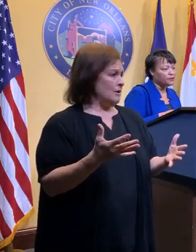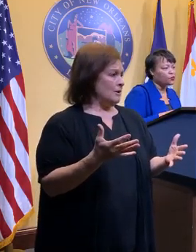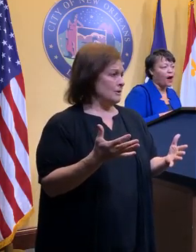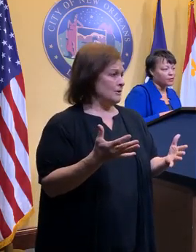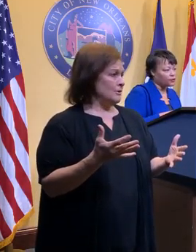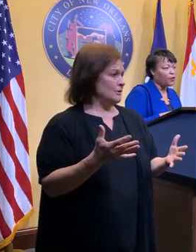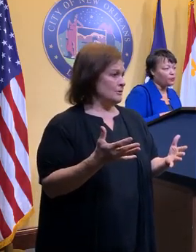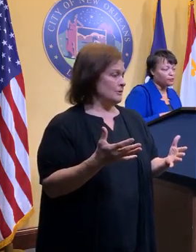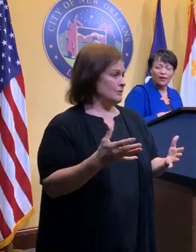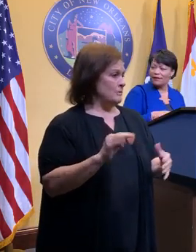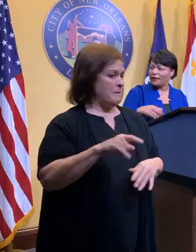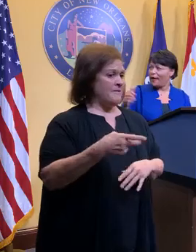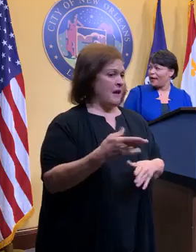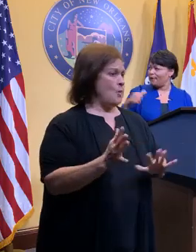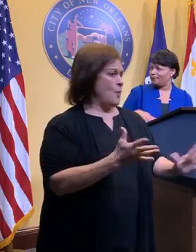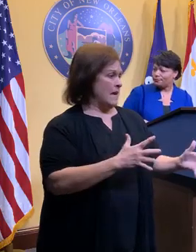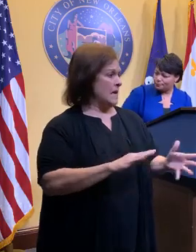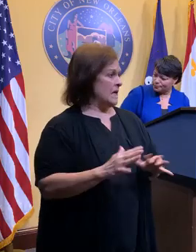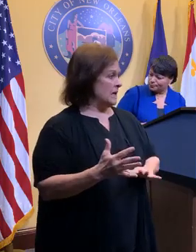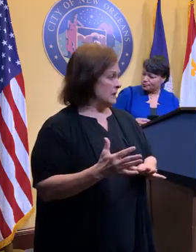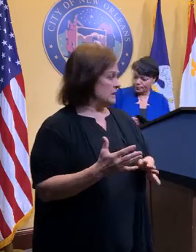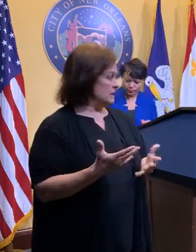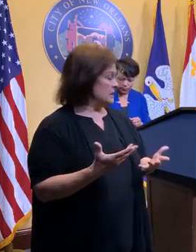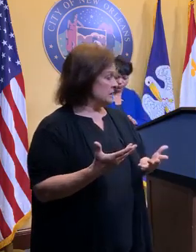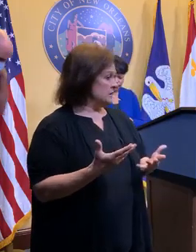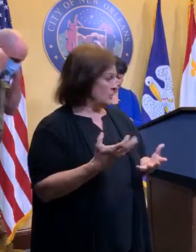remain just watchful. Anything to add?